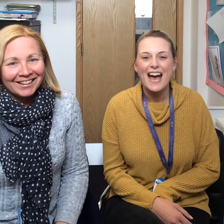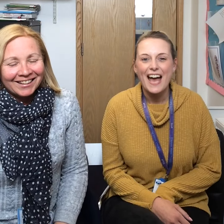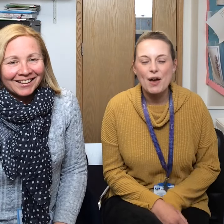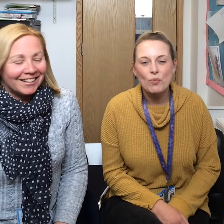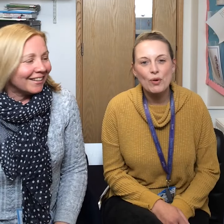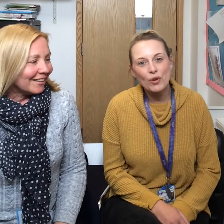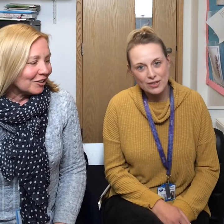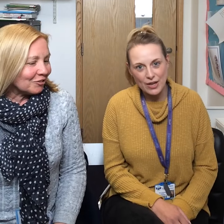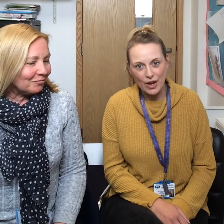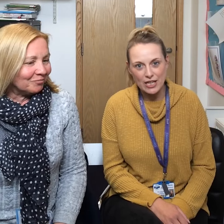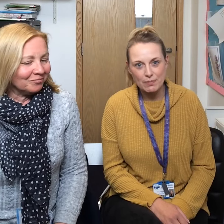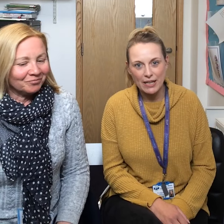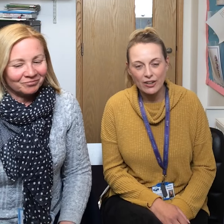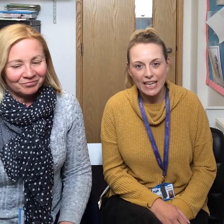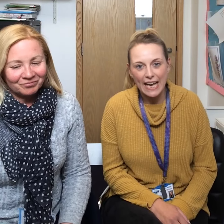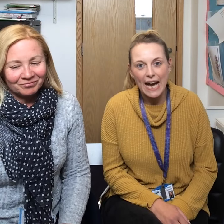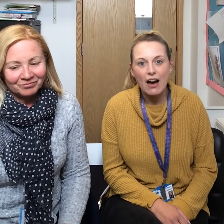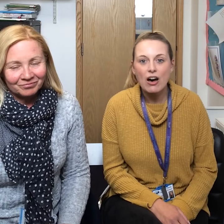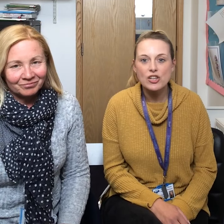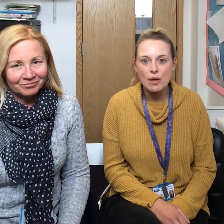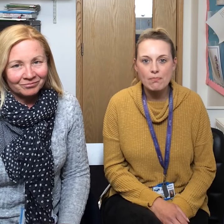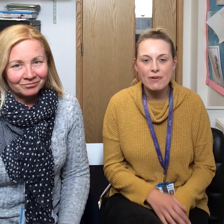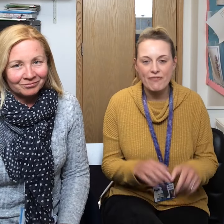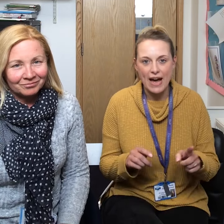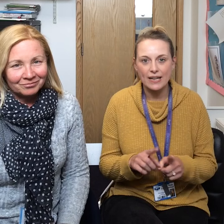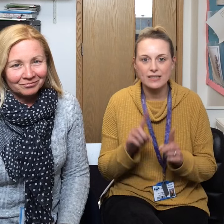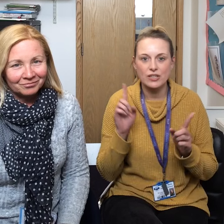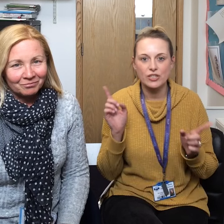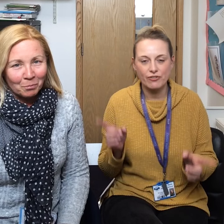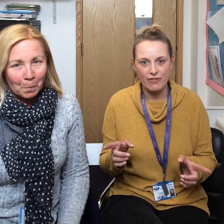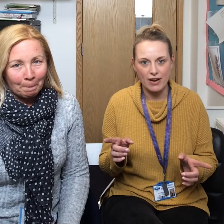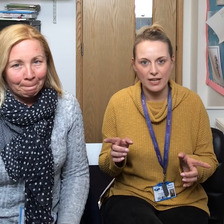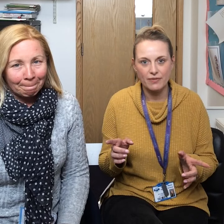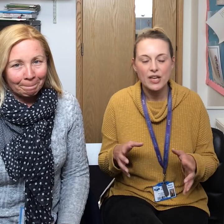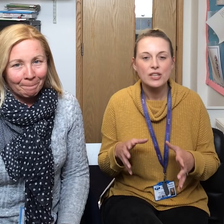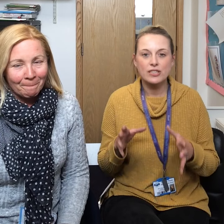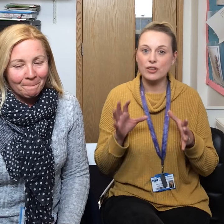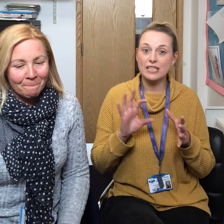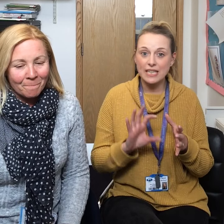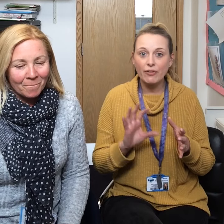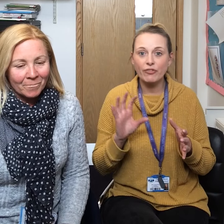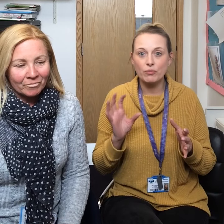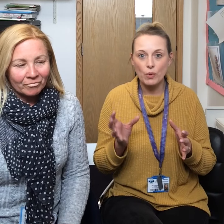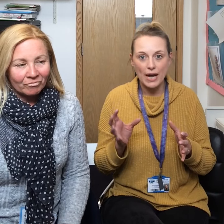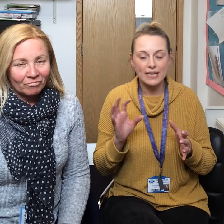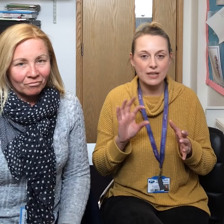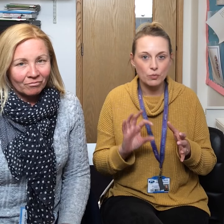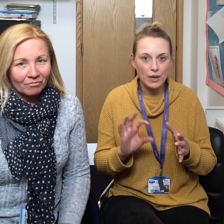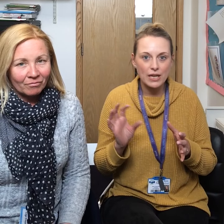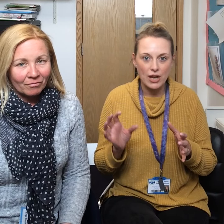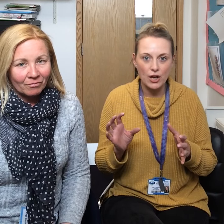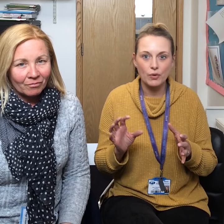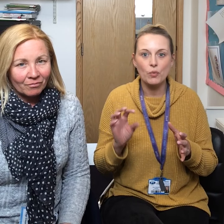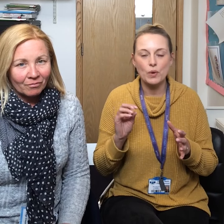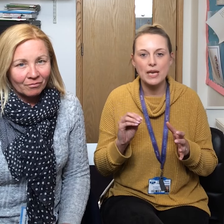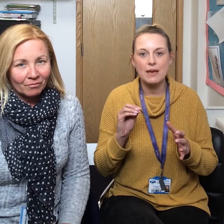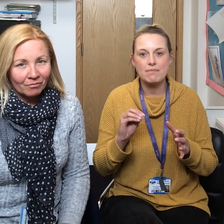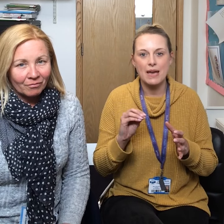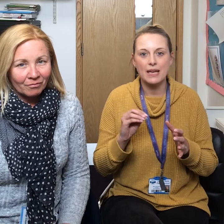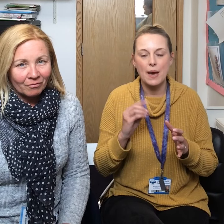We're also going to be looking at our number facts to five. So the different ways that we know we can make